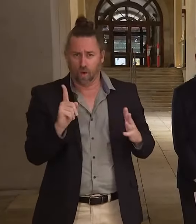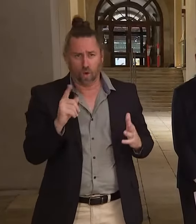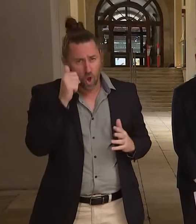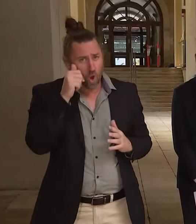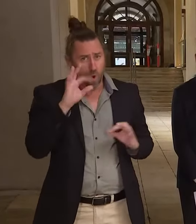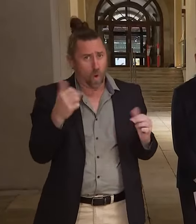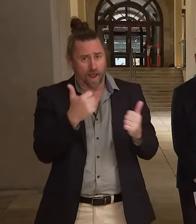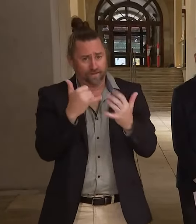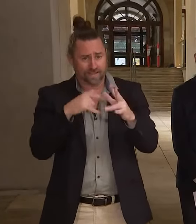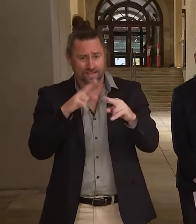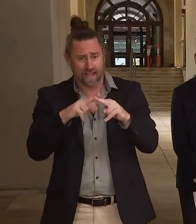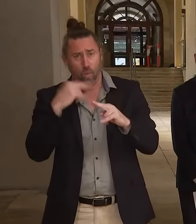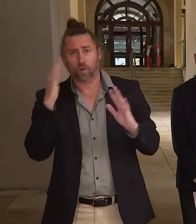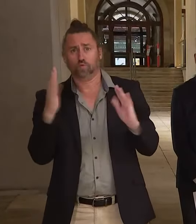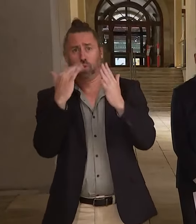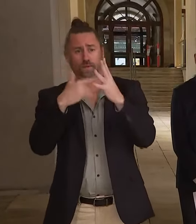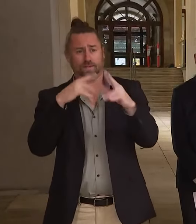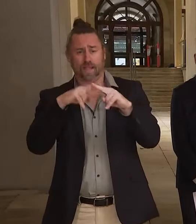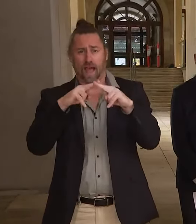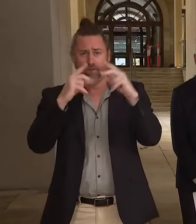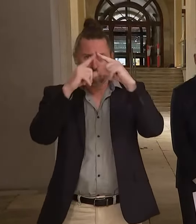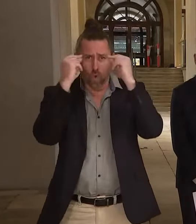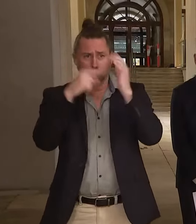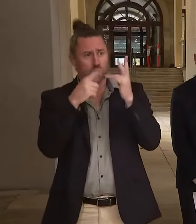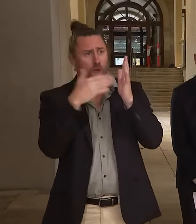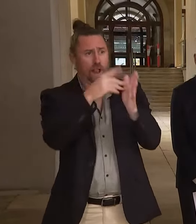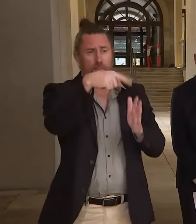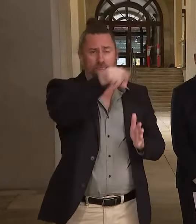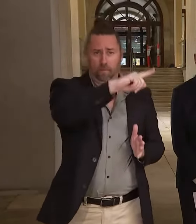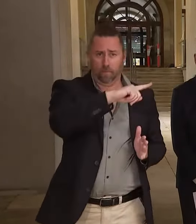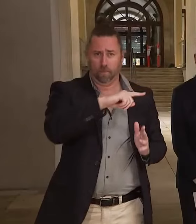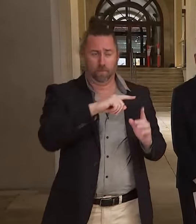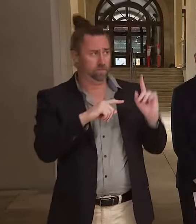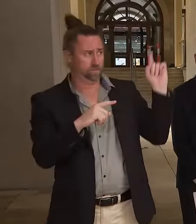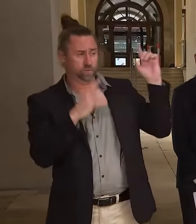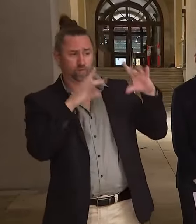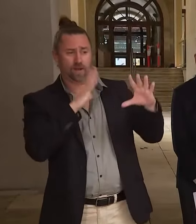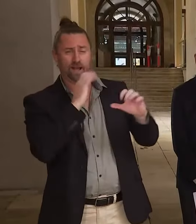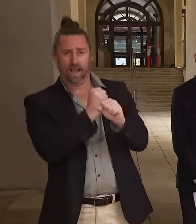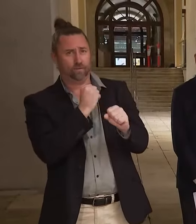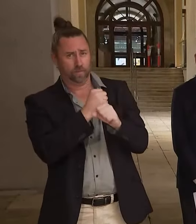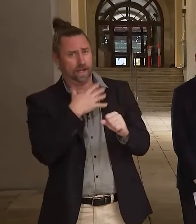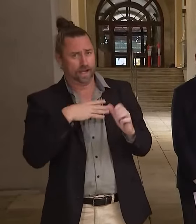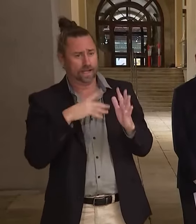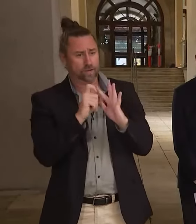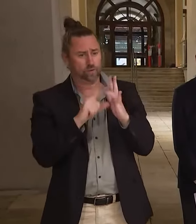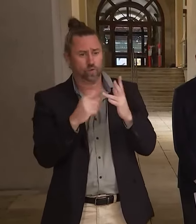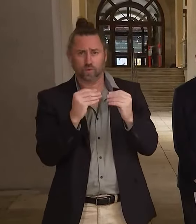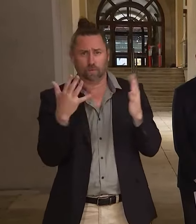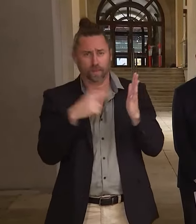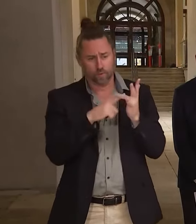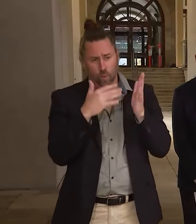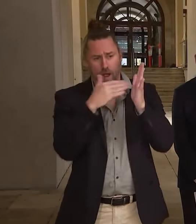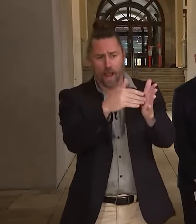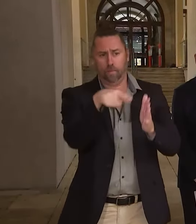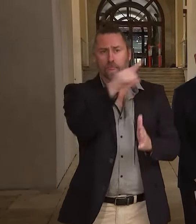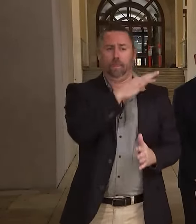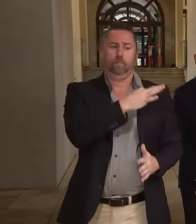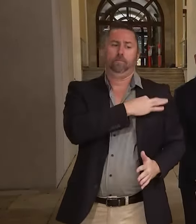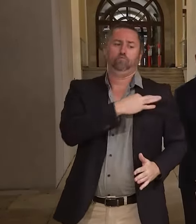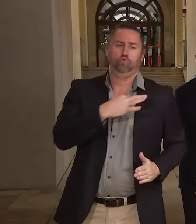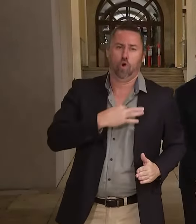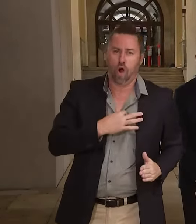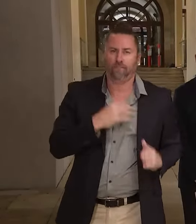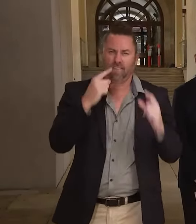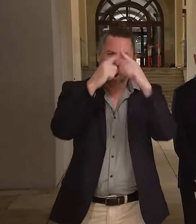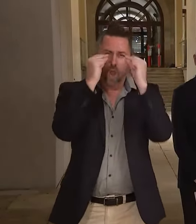lack of staff and the ratios and whether patients are going to be able to be managed properly going forward. So